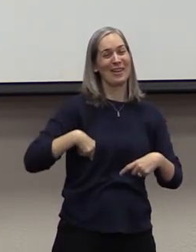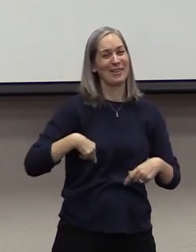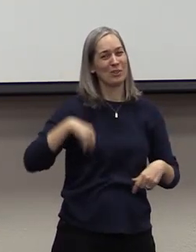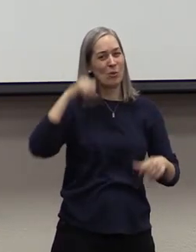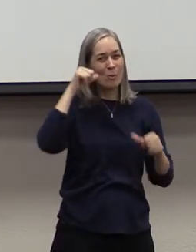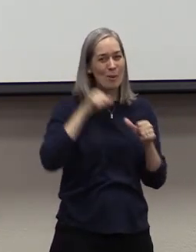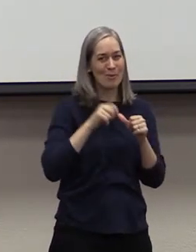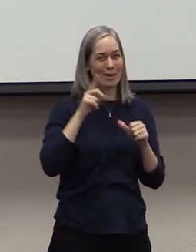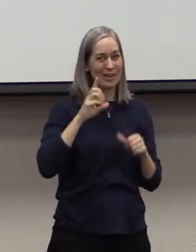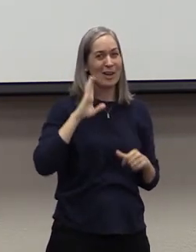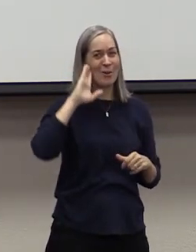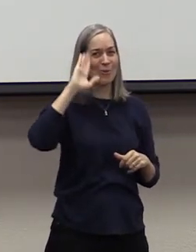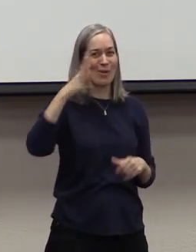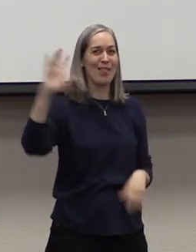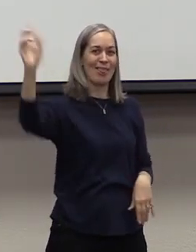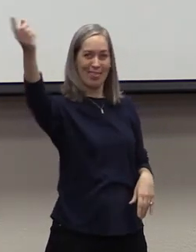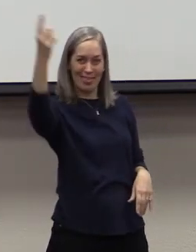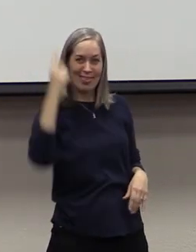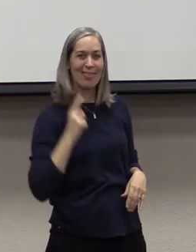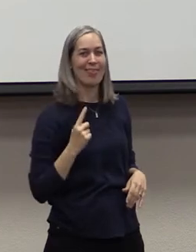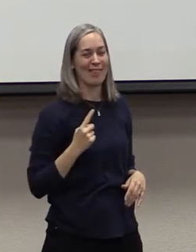mindful that He will return.